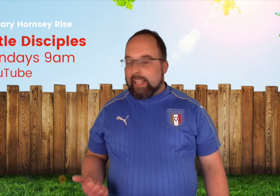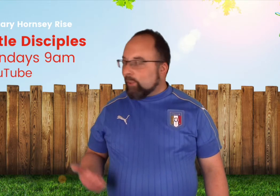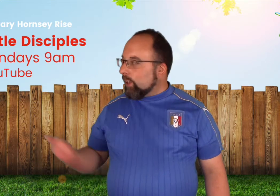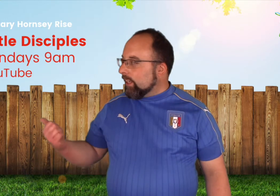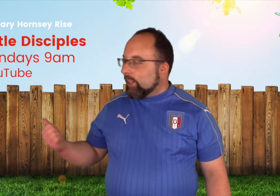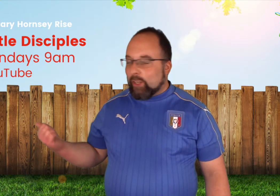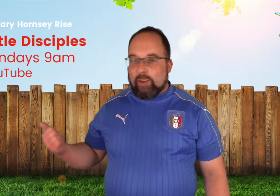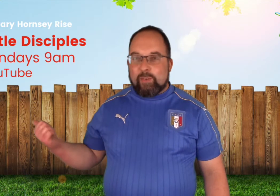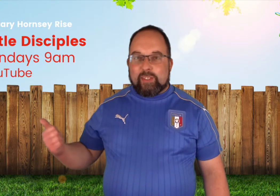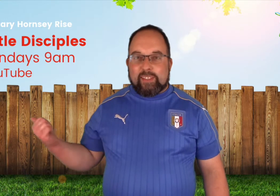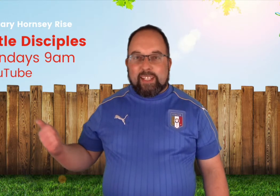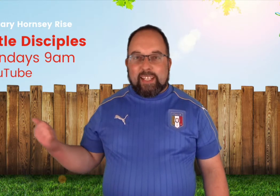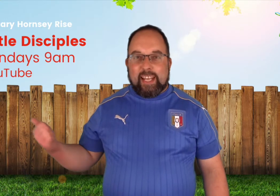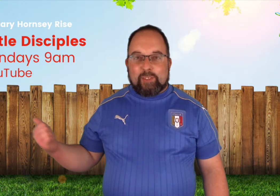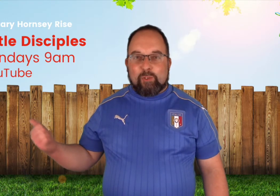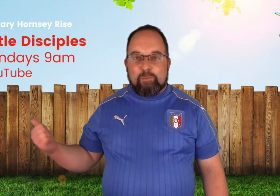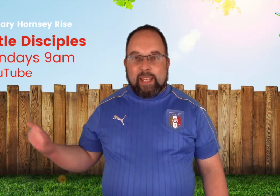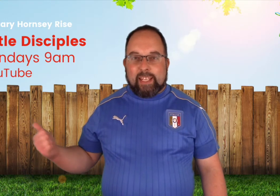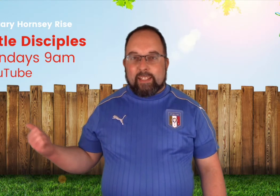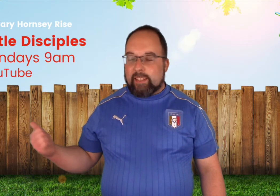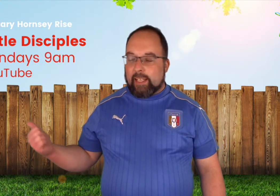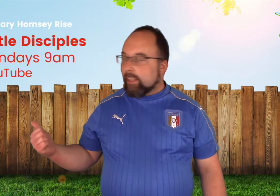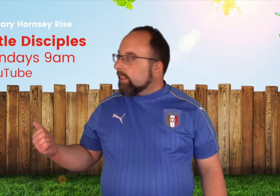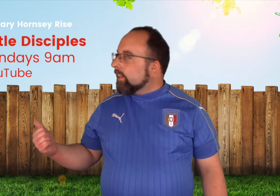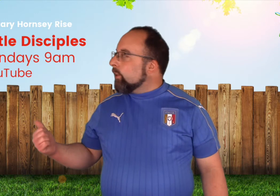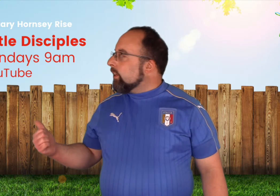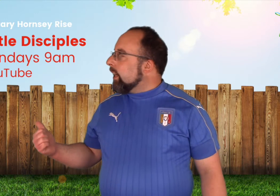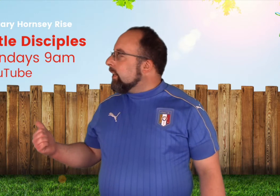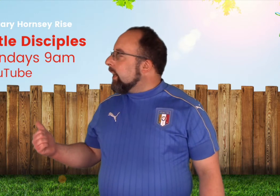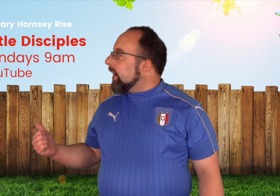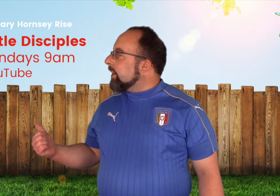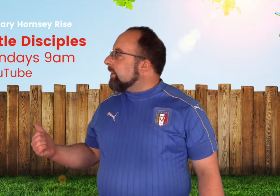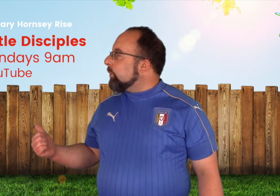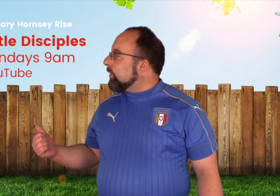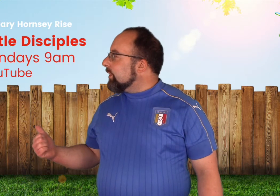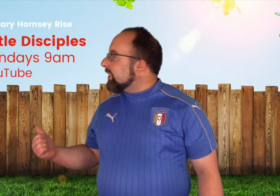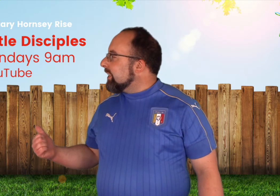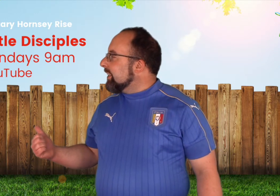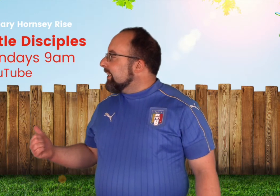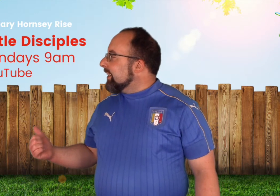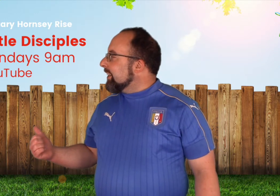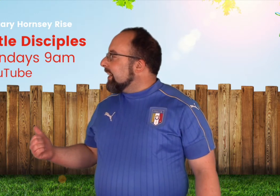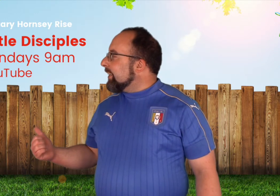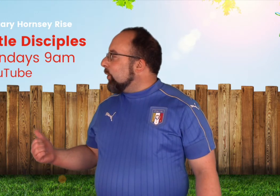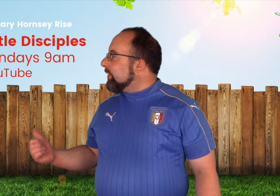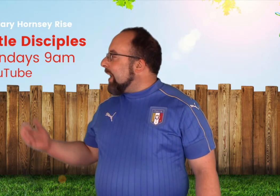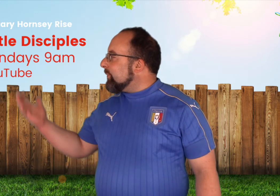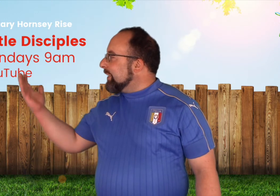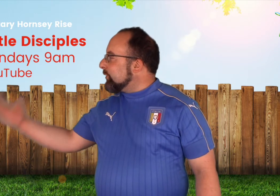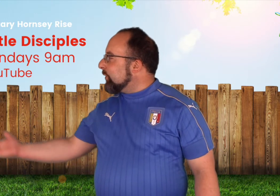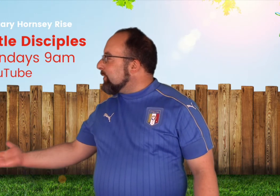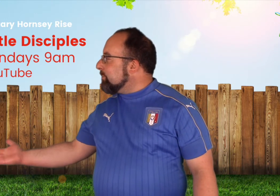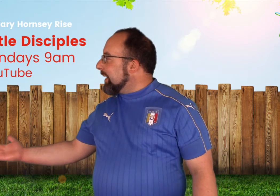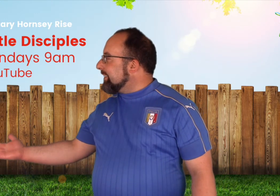trevor's just in the next room making the tea i what i don't have any sugar in my tea